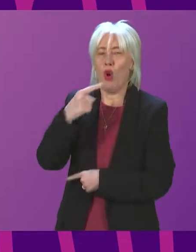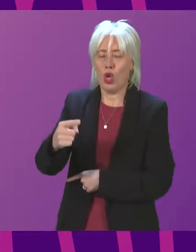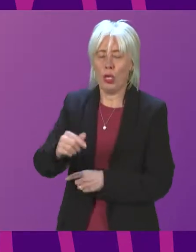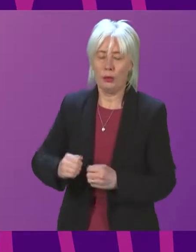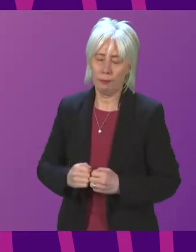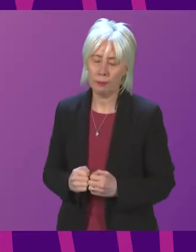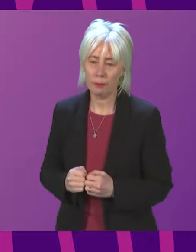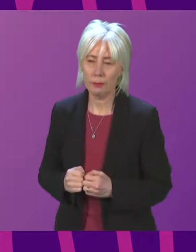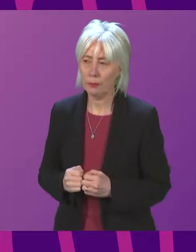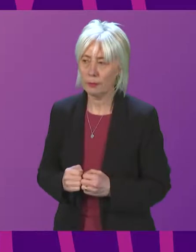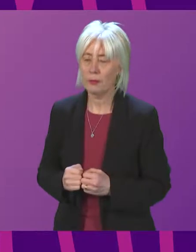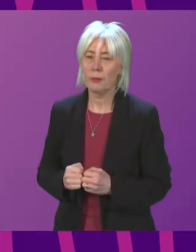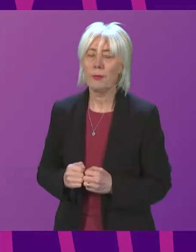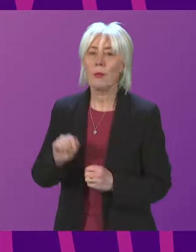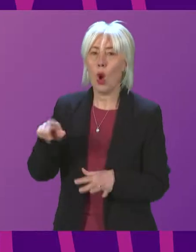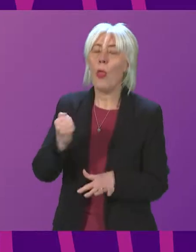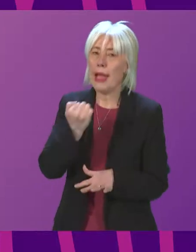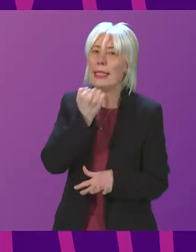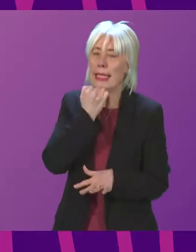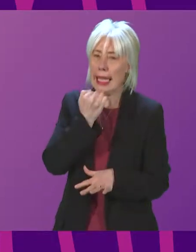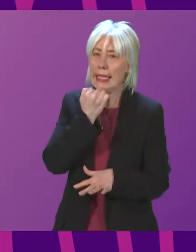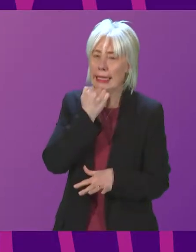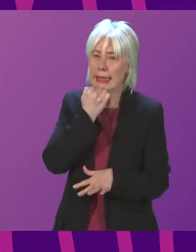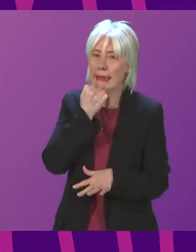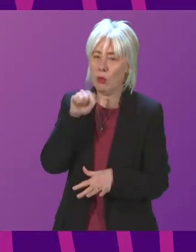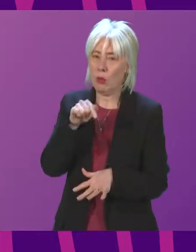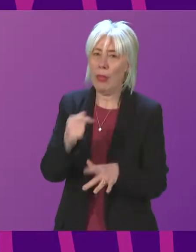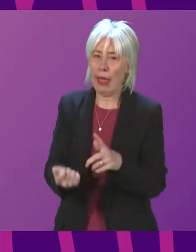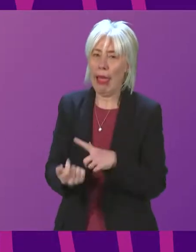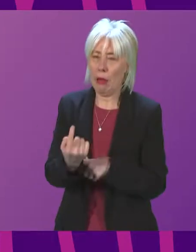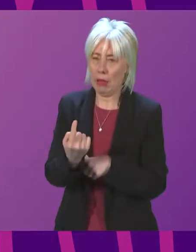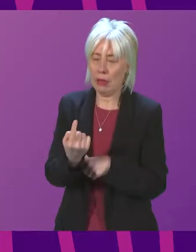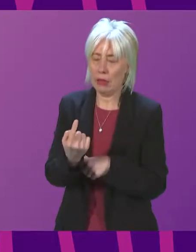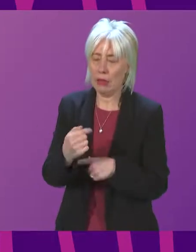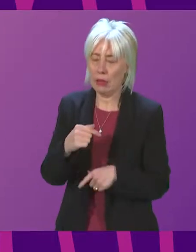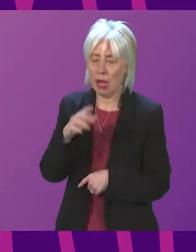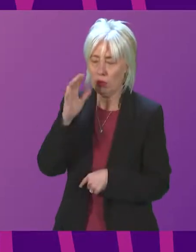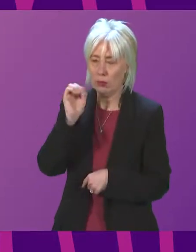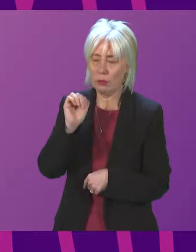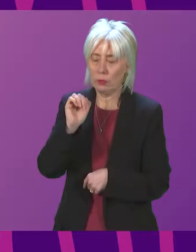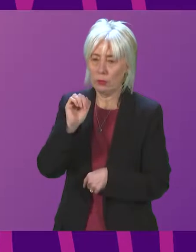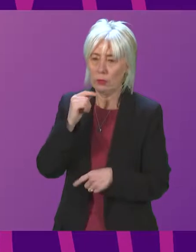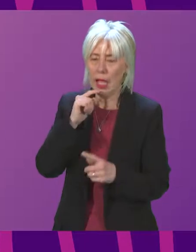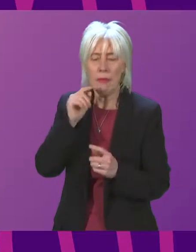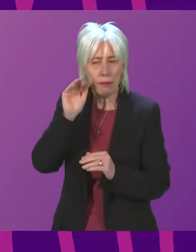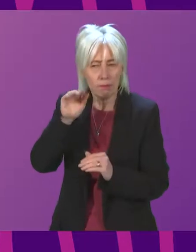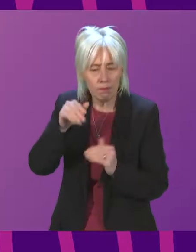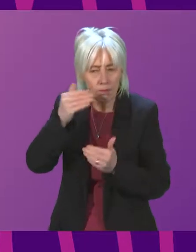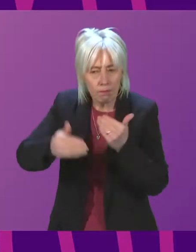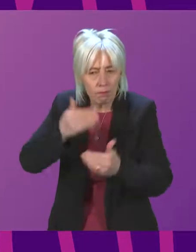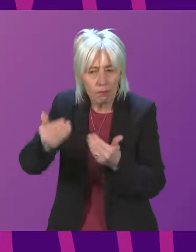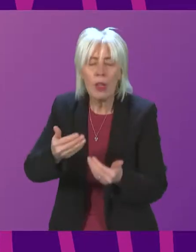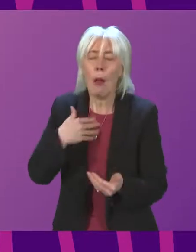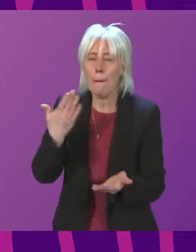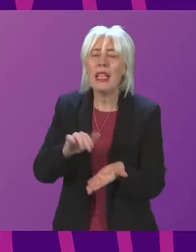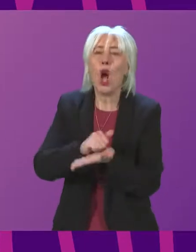On the date when this incident occurred, I sought and I have subsequently received